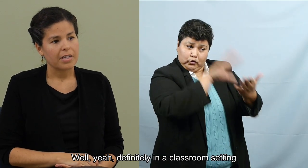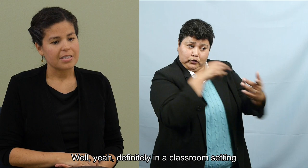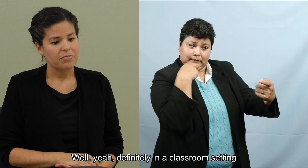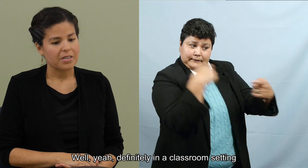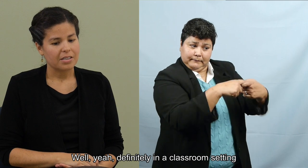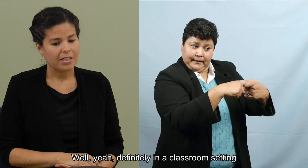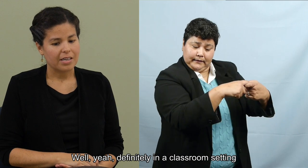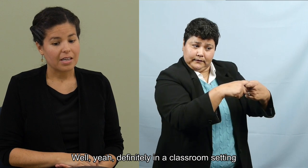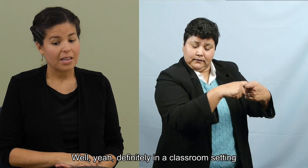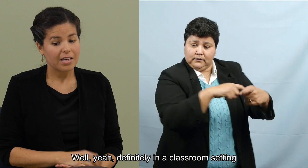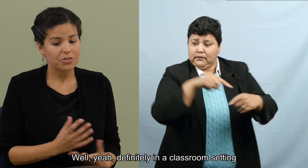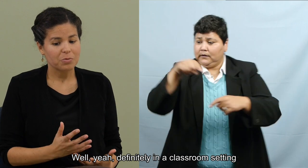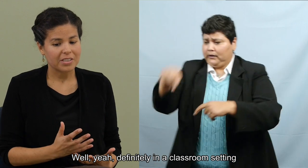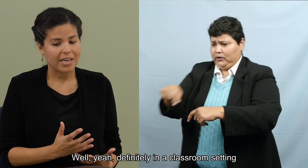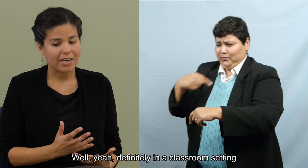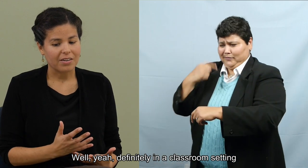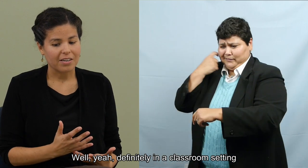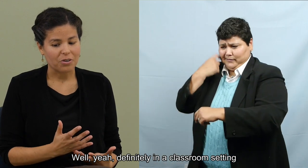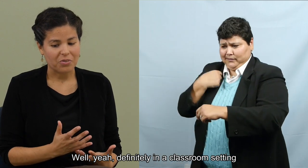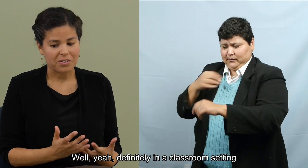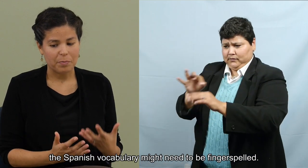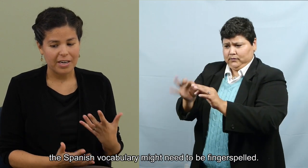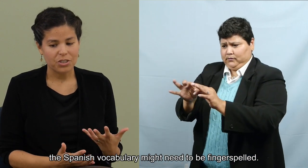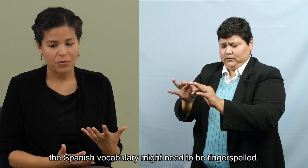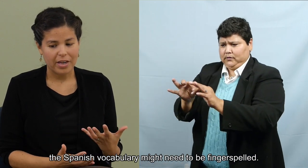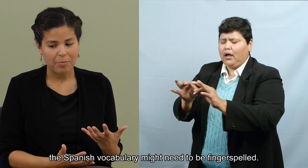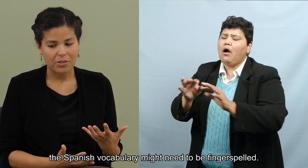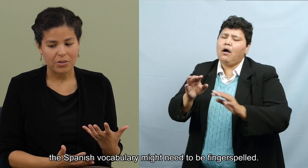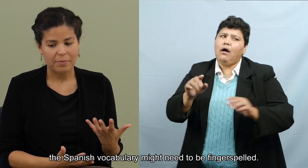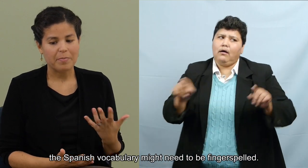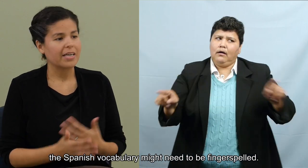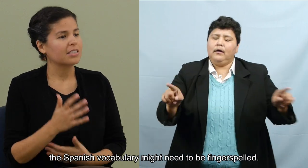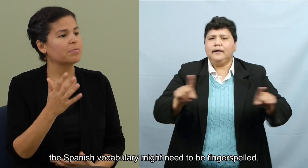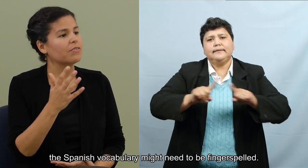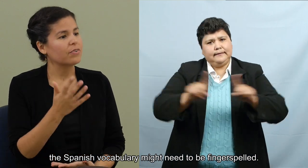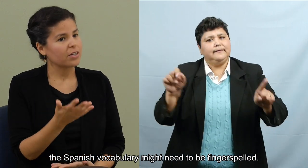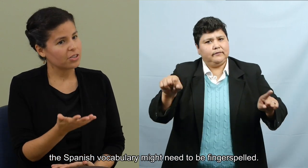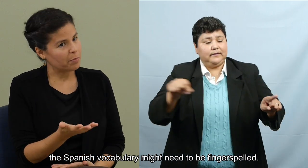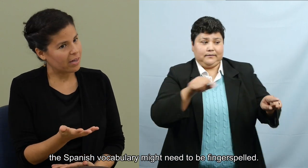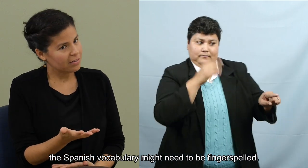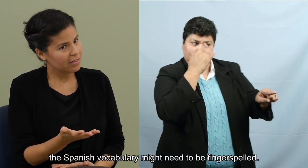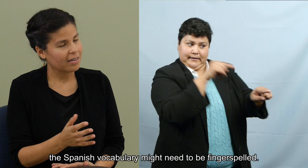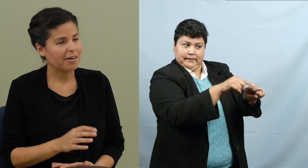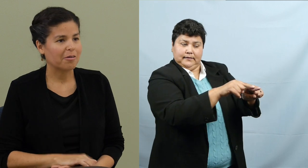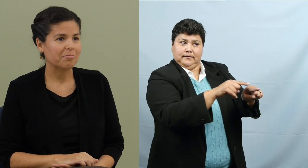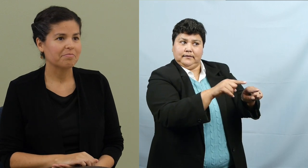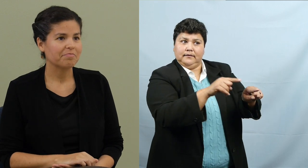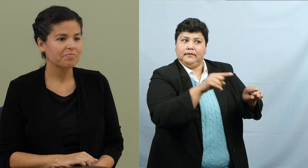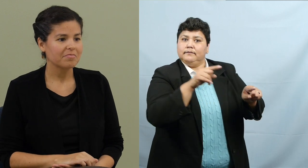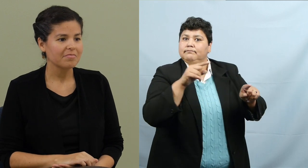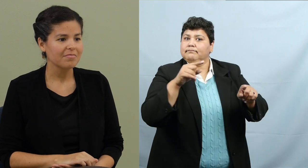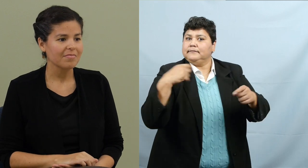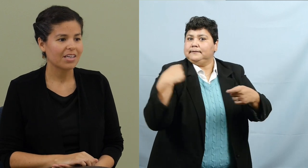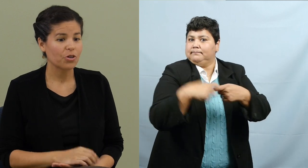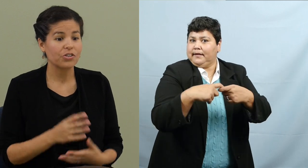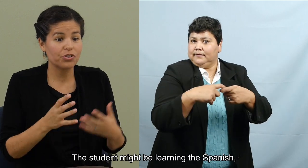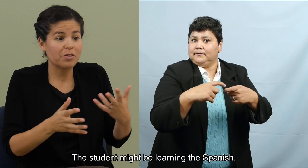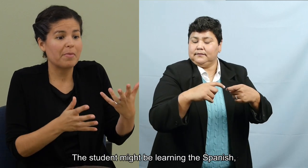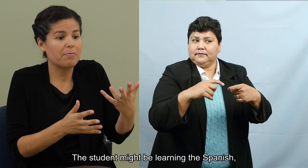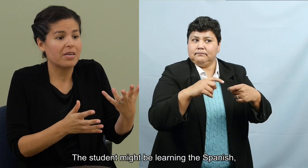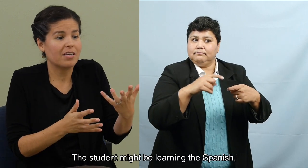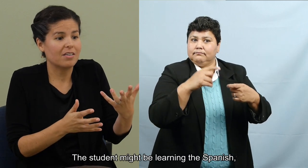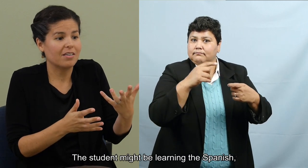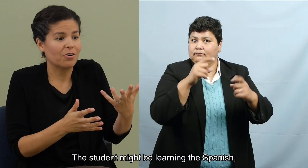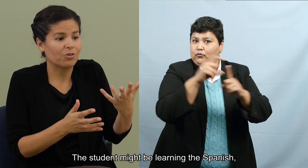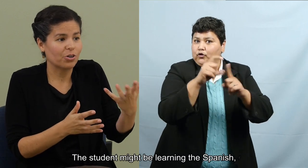Well, yeah, definitely in a classroom setting, you know, the Spanish vocabulary might need to be fingerspelled. You know, the